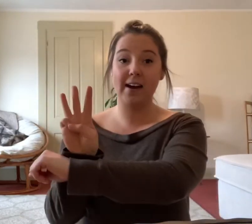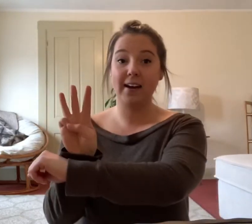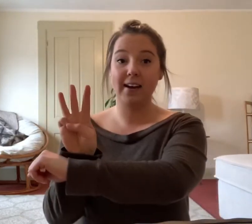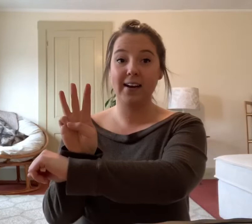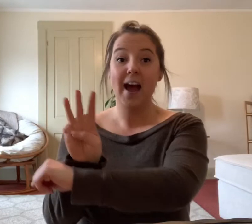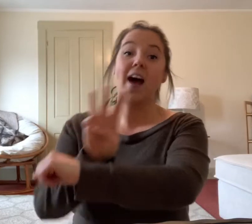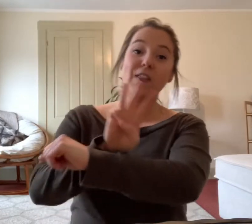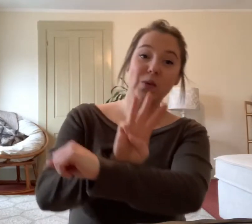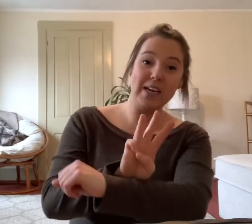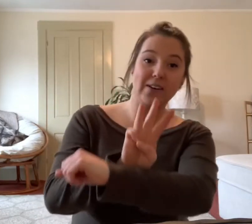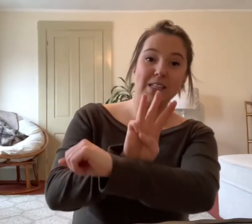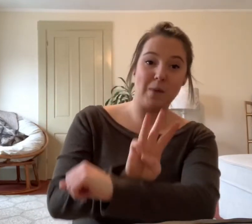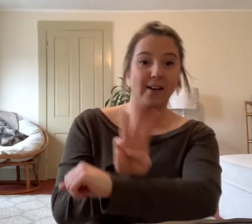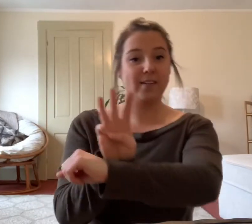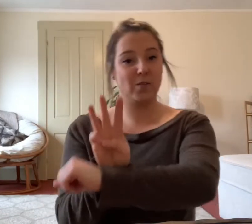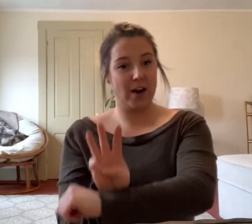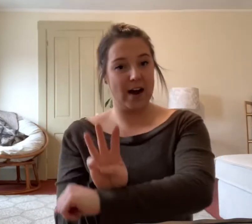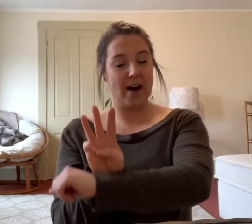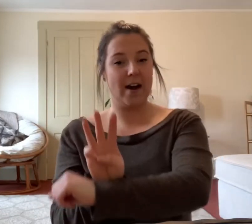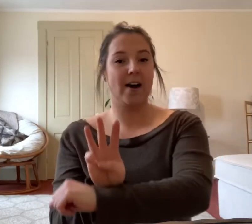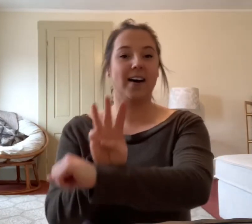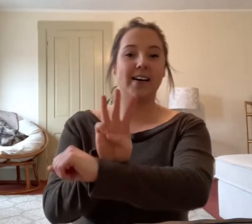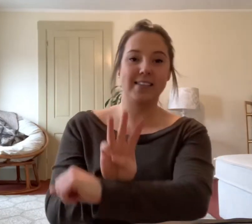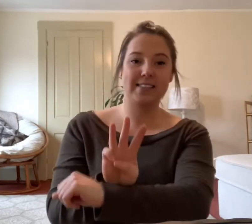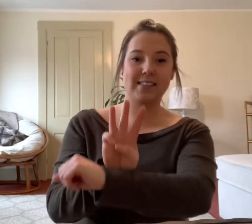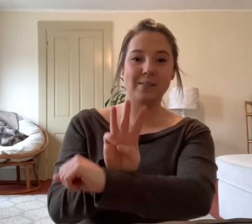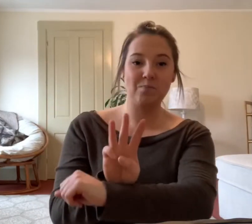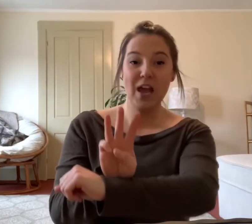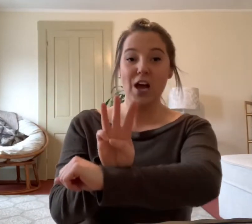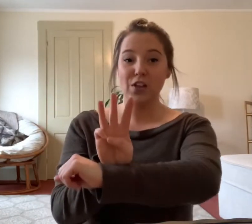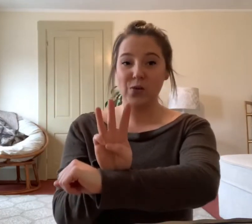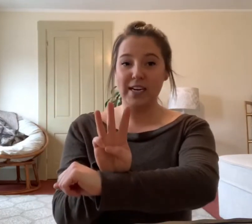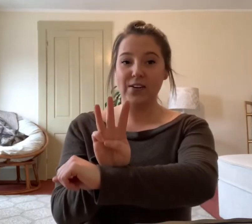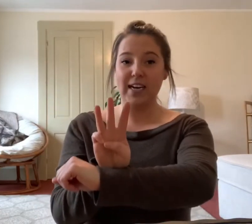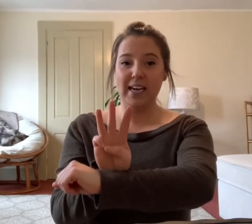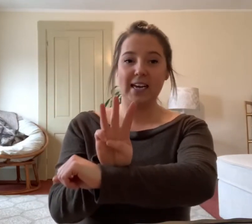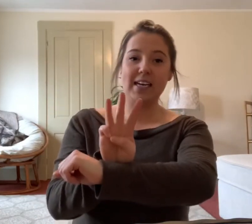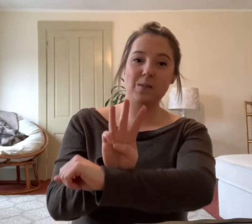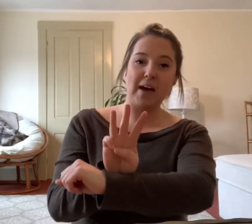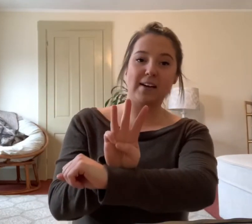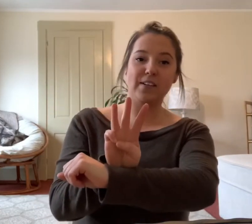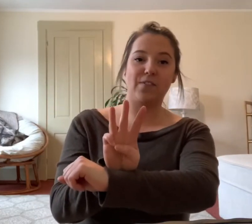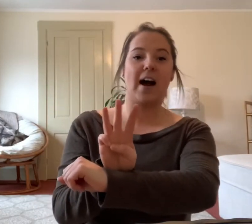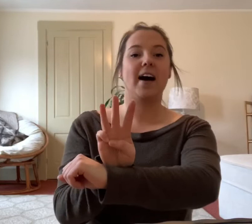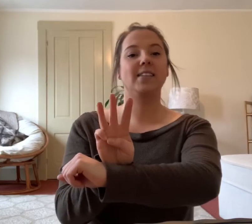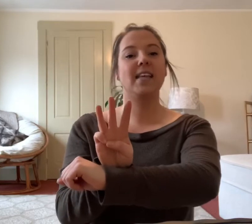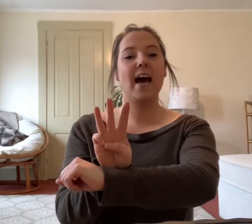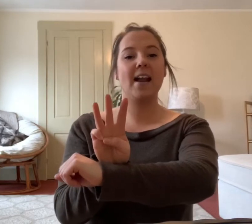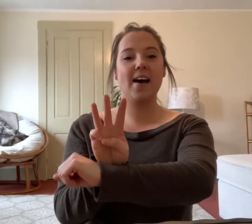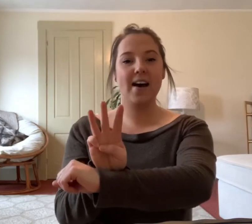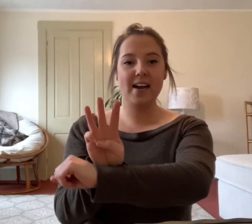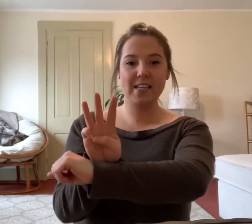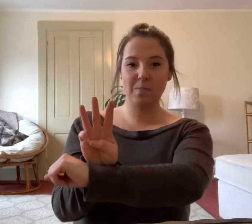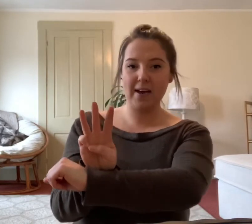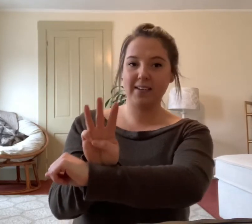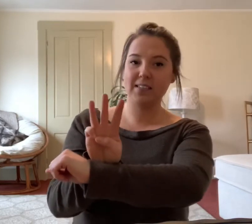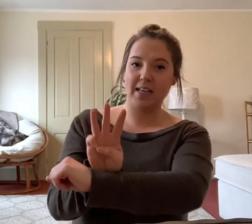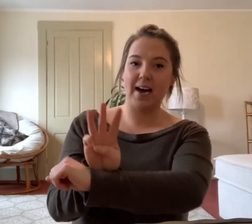three green speckled frogs. Three green and speckled frogs sat on a speckled log